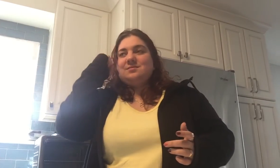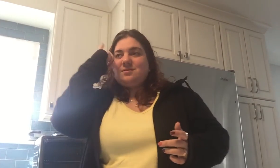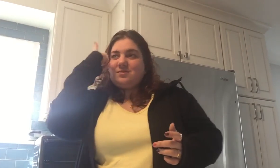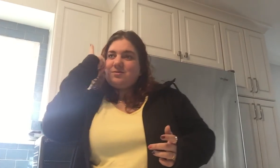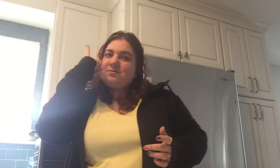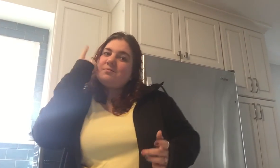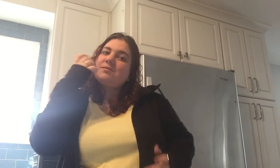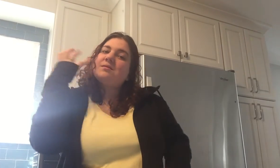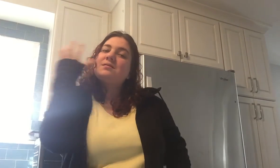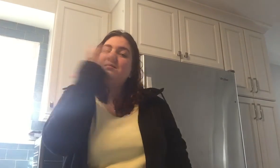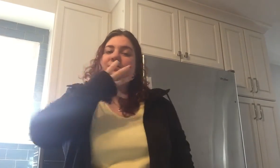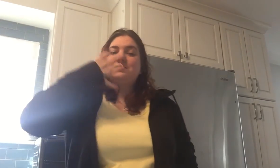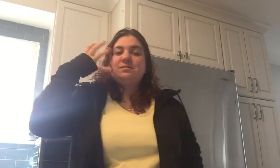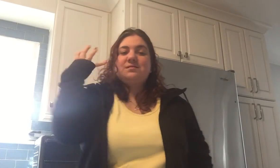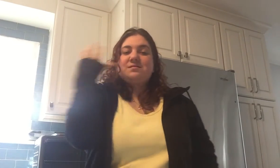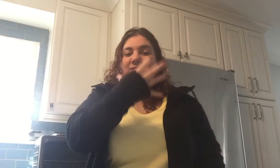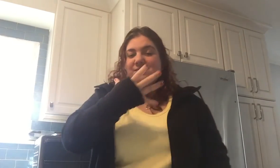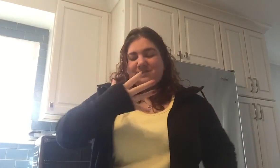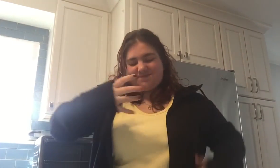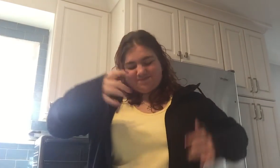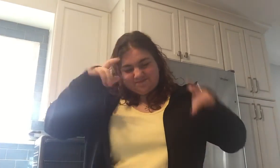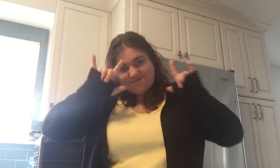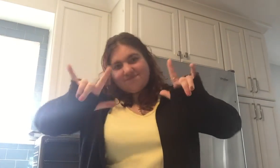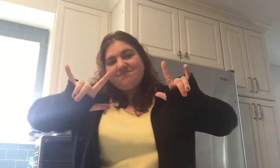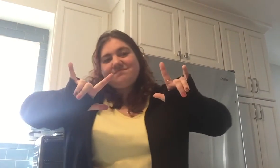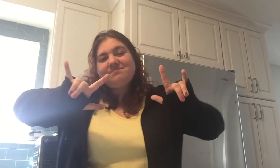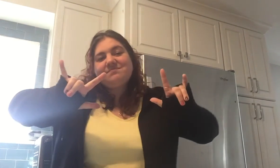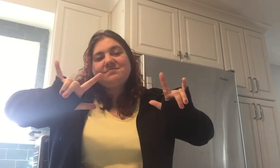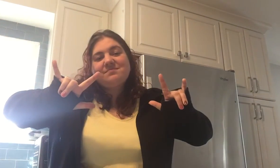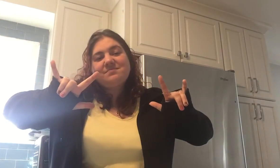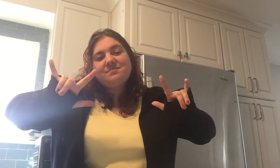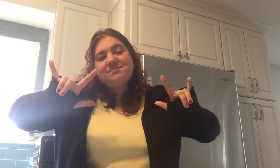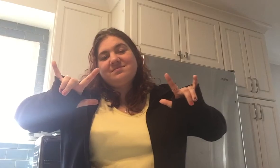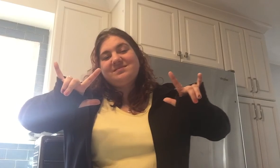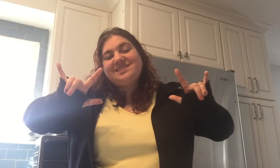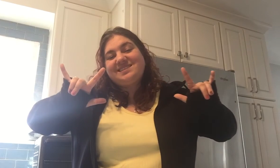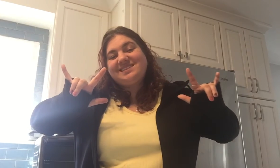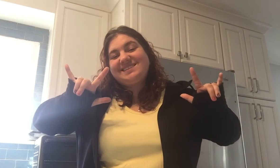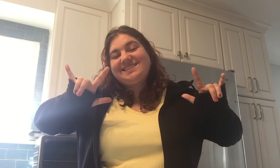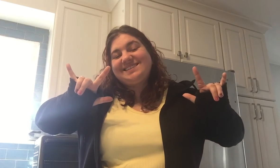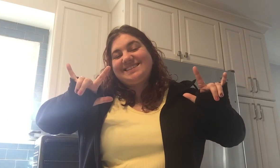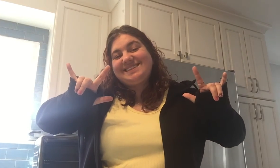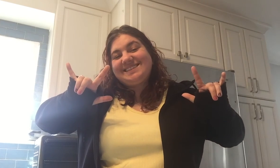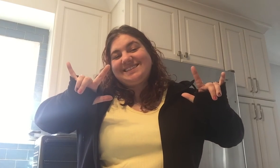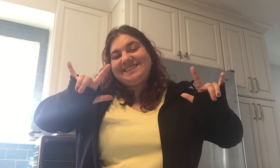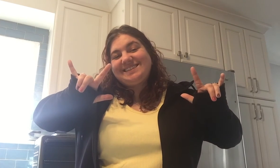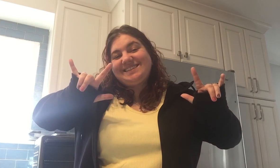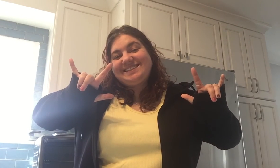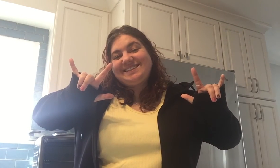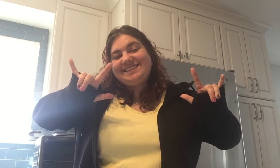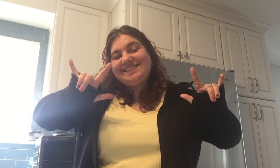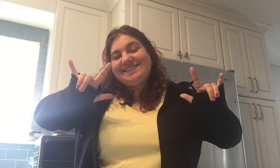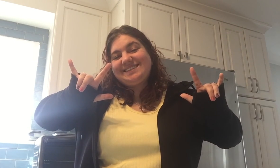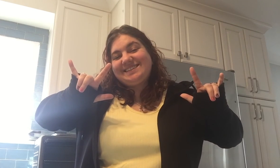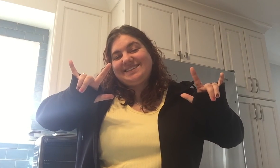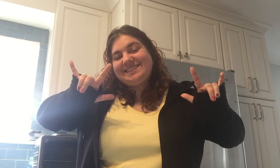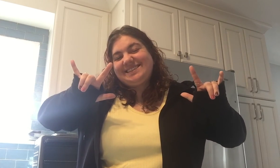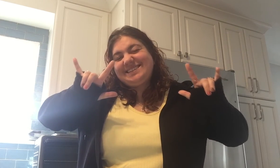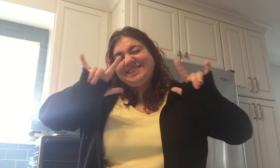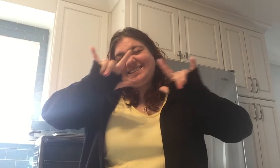-oh-oh-oh-oh-oh-oh-oh-oh-oh-oh-oh-oh-oh-oh-oh-oh-oh-oh-oh